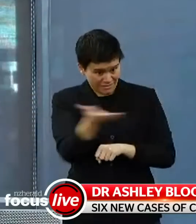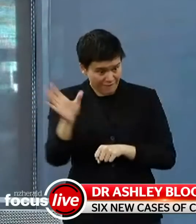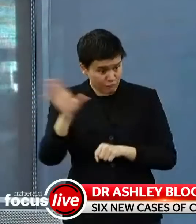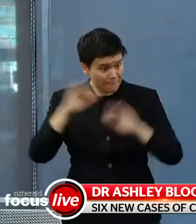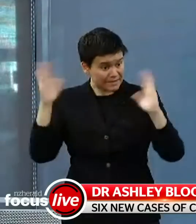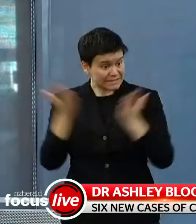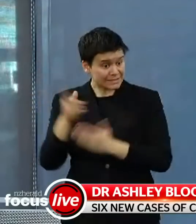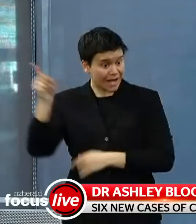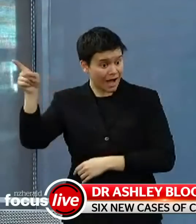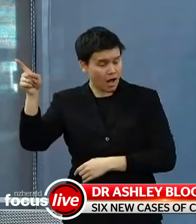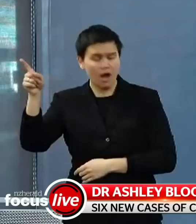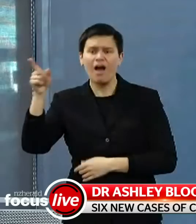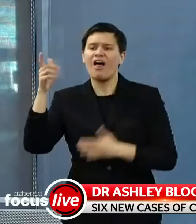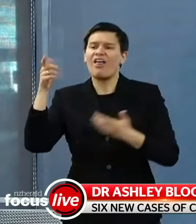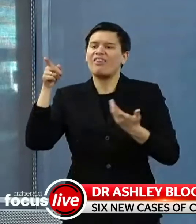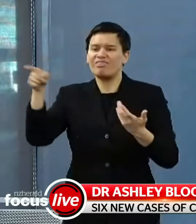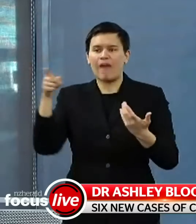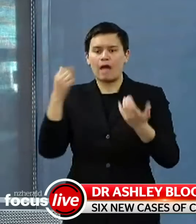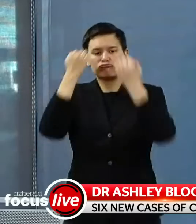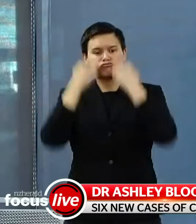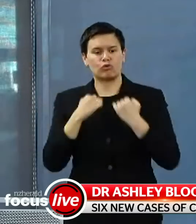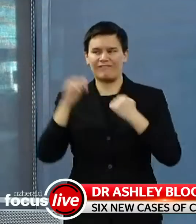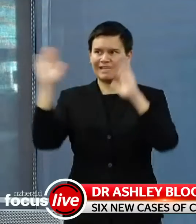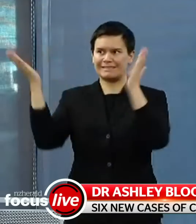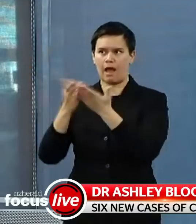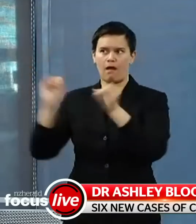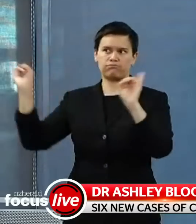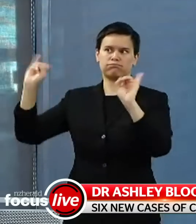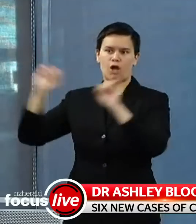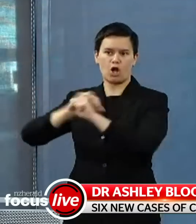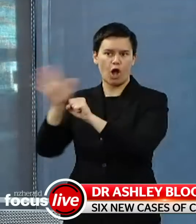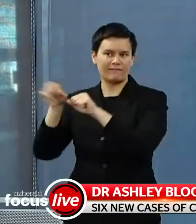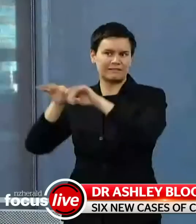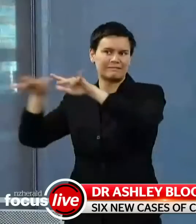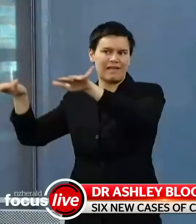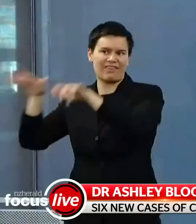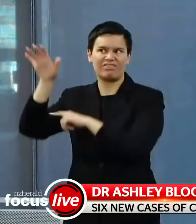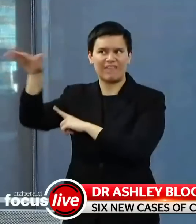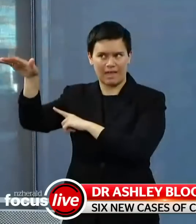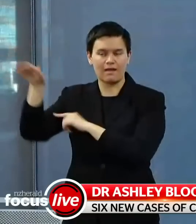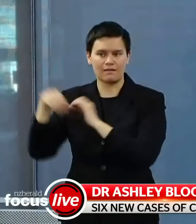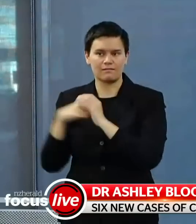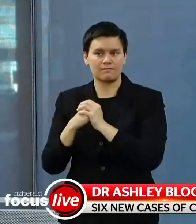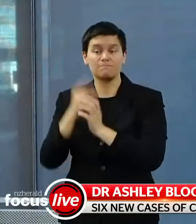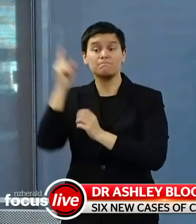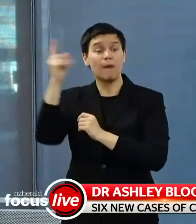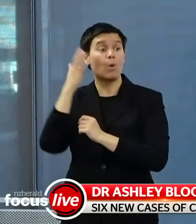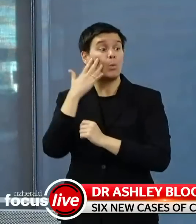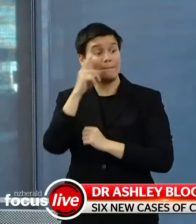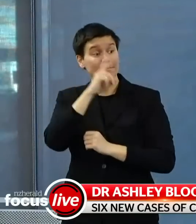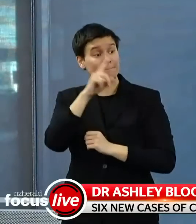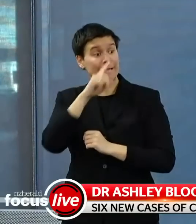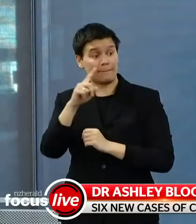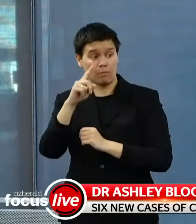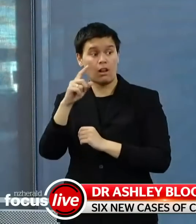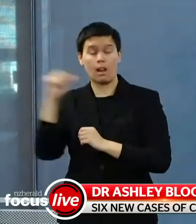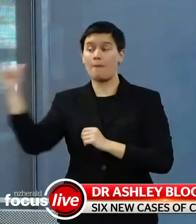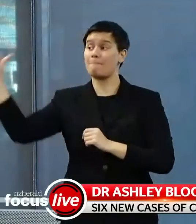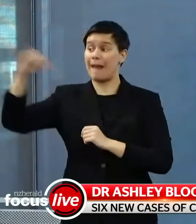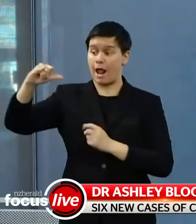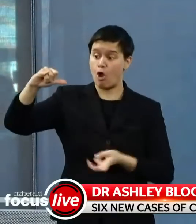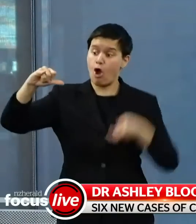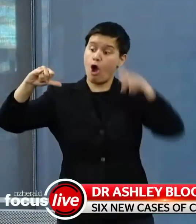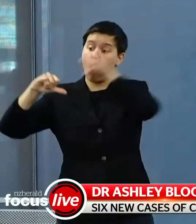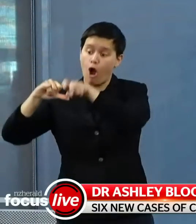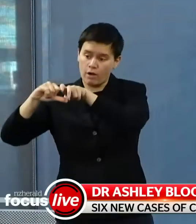Remember that every person off every flight is treated as if they, uh, could be carrying COVID-19 and, and hence the infection